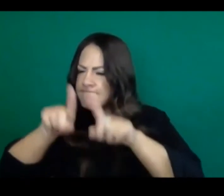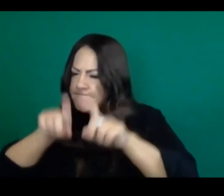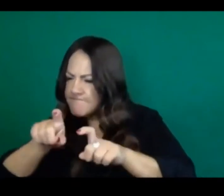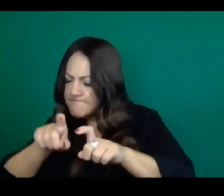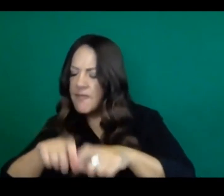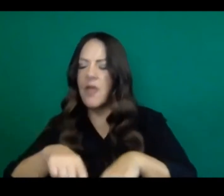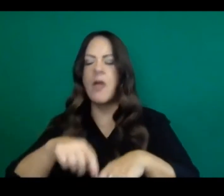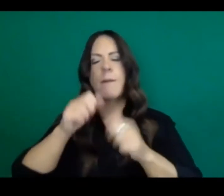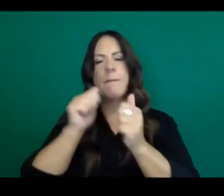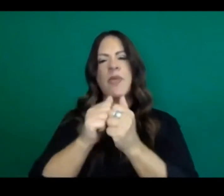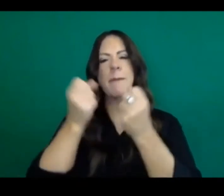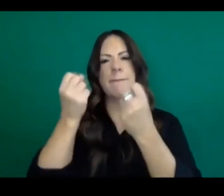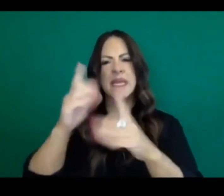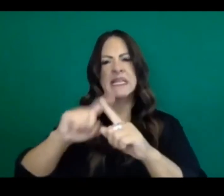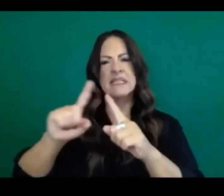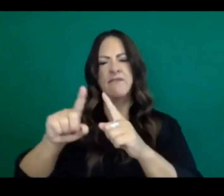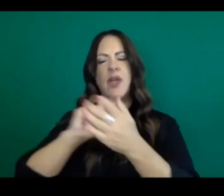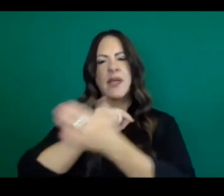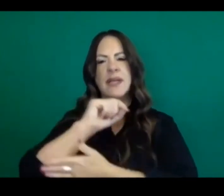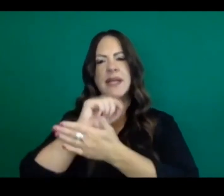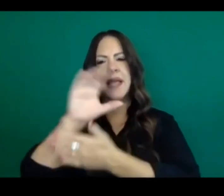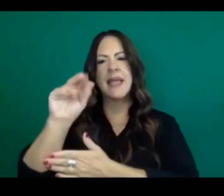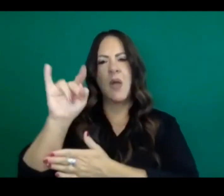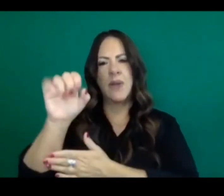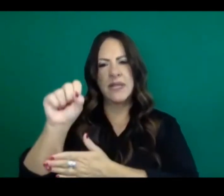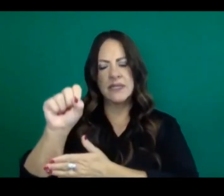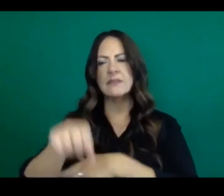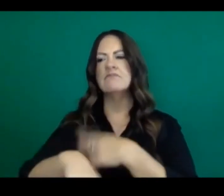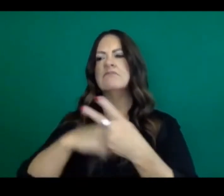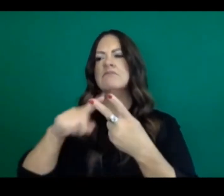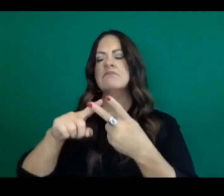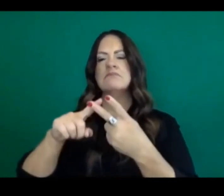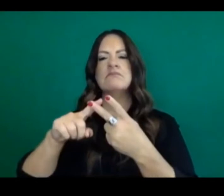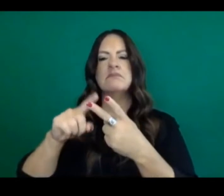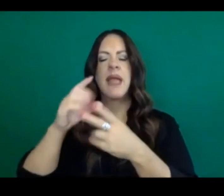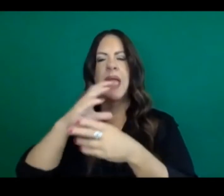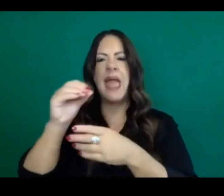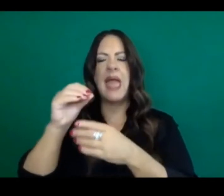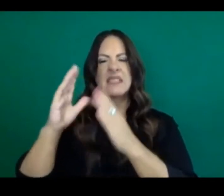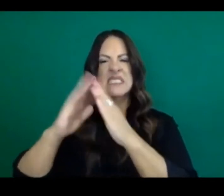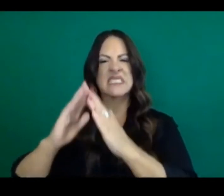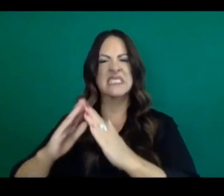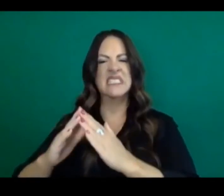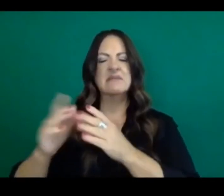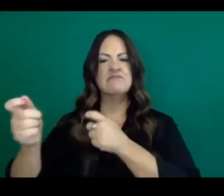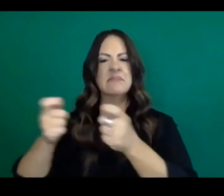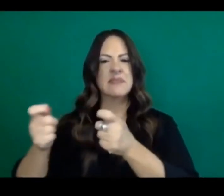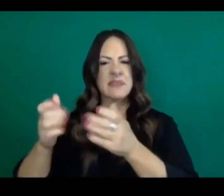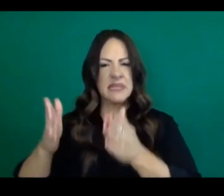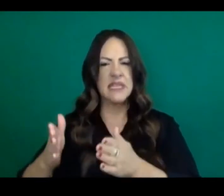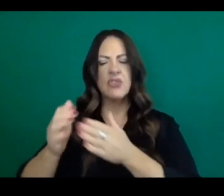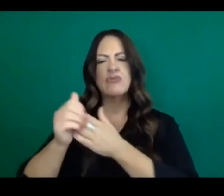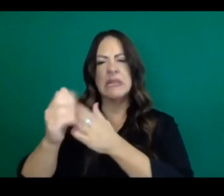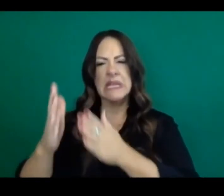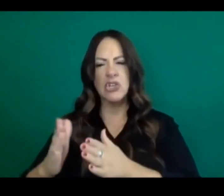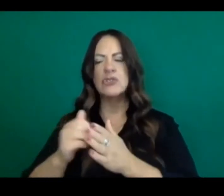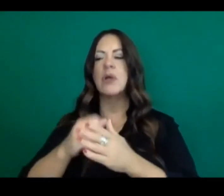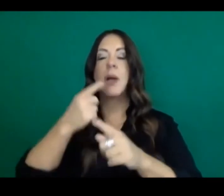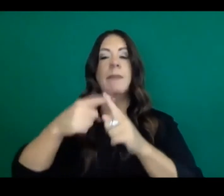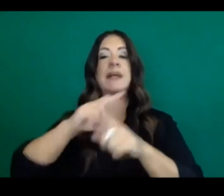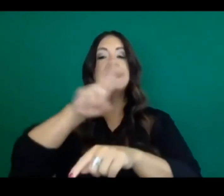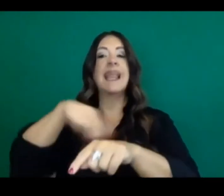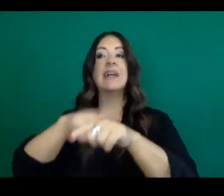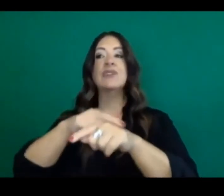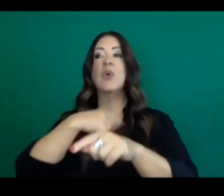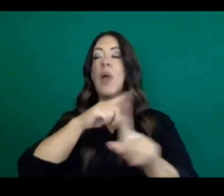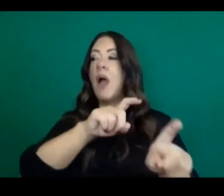health leaders, as well as national leaders to really validate this approach. The ranges that